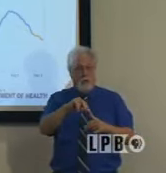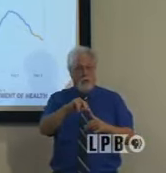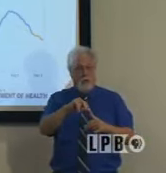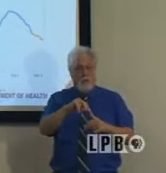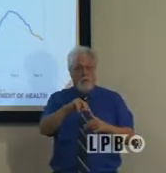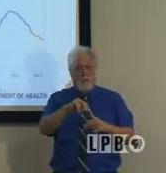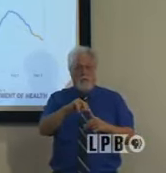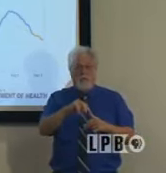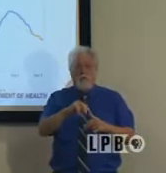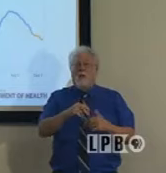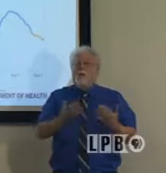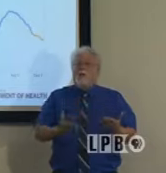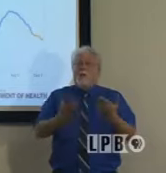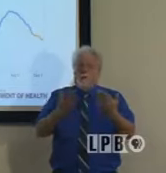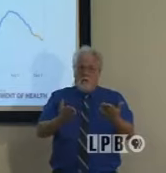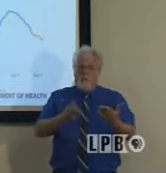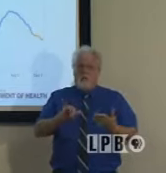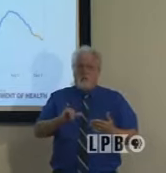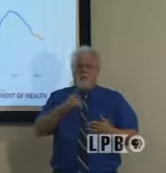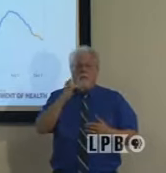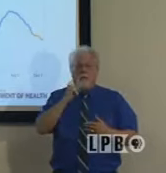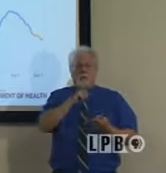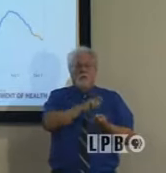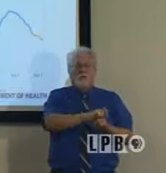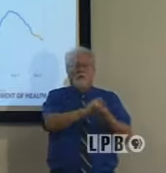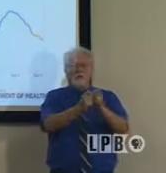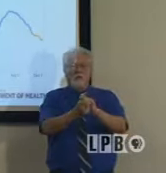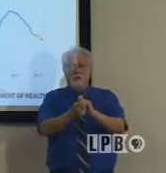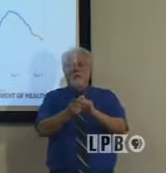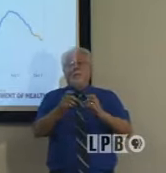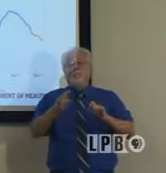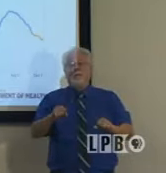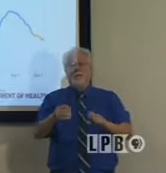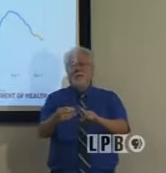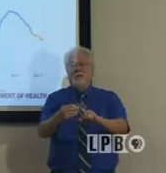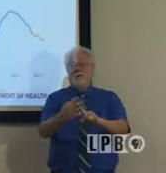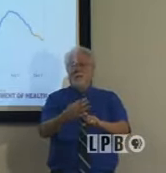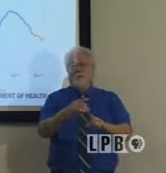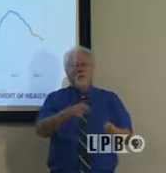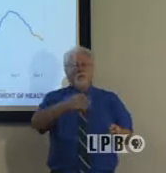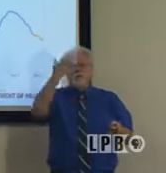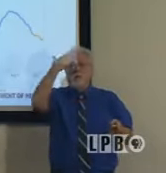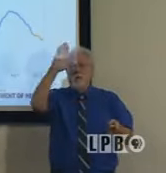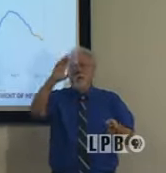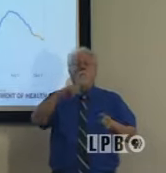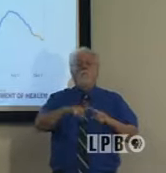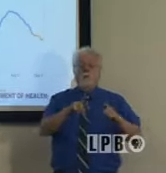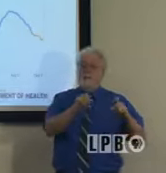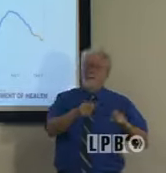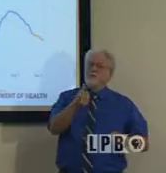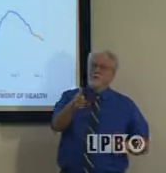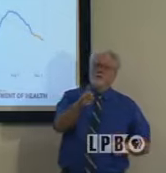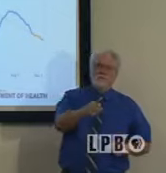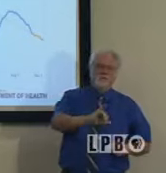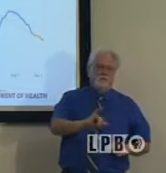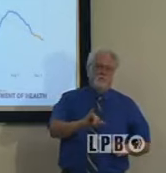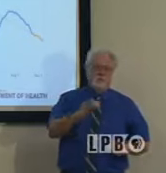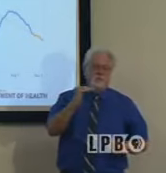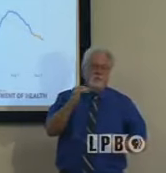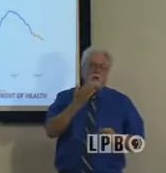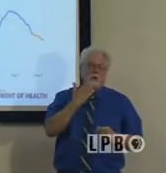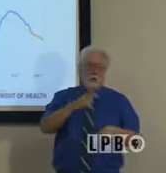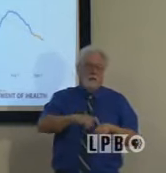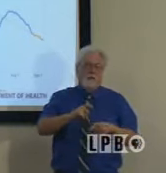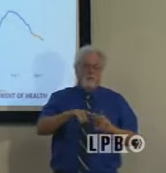we do recommend as well because of the transit and the potential exposures you may not be aware of that you get a test as well to know your status. This would be a good time to